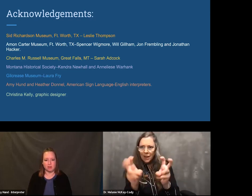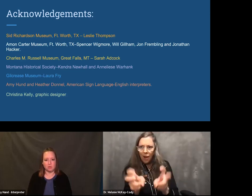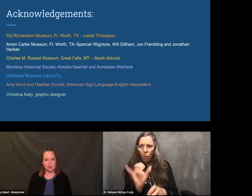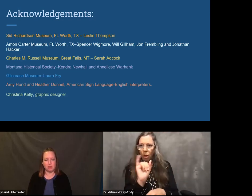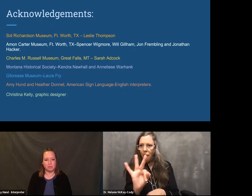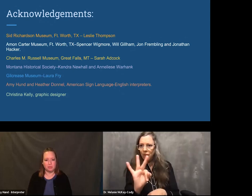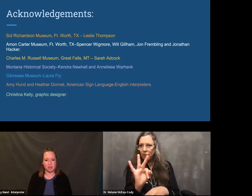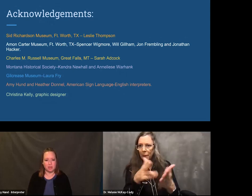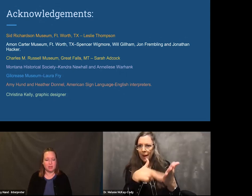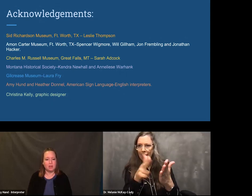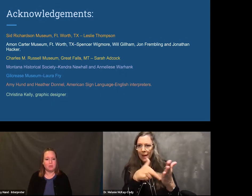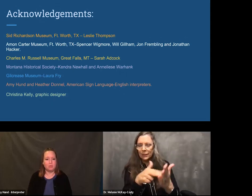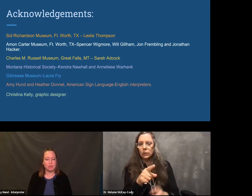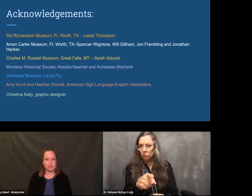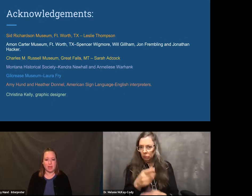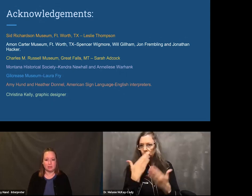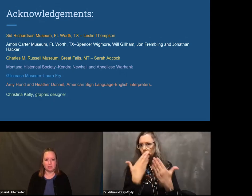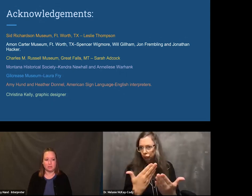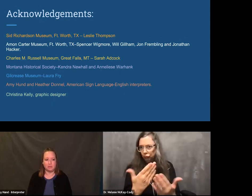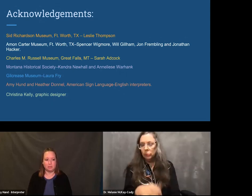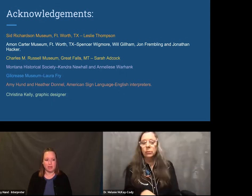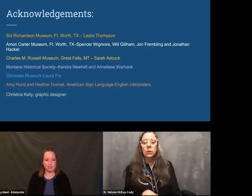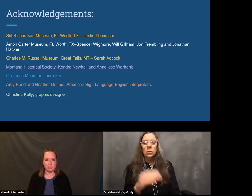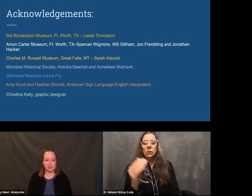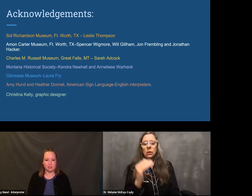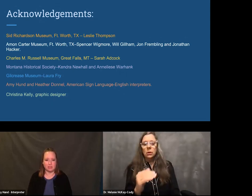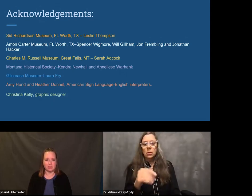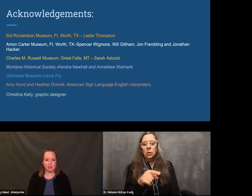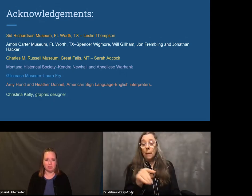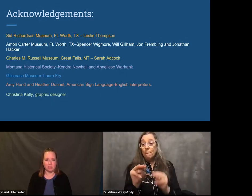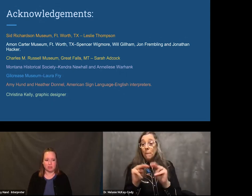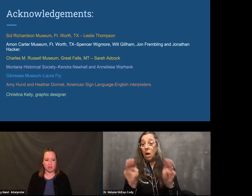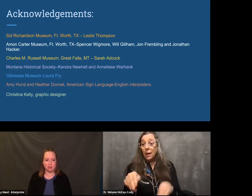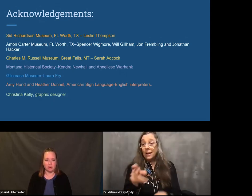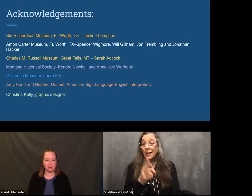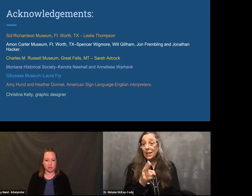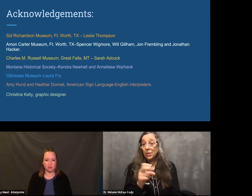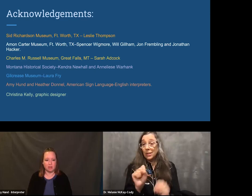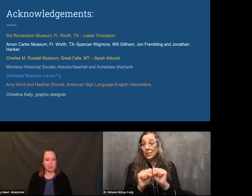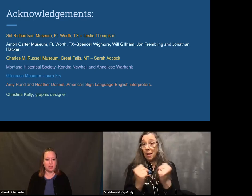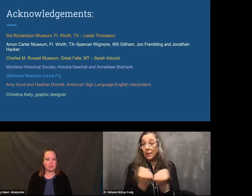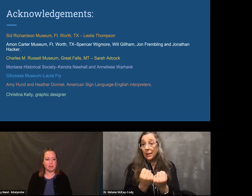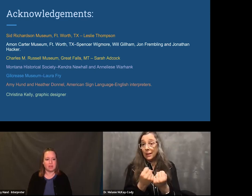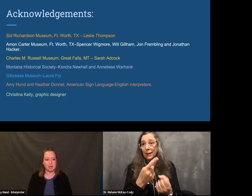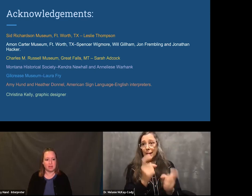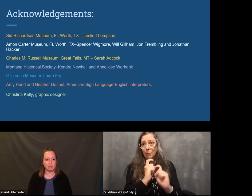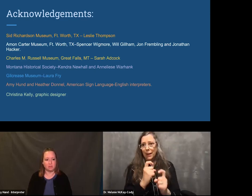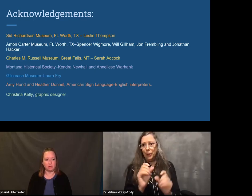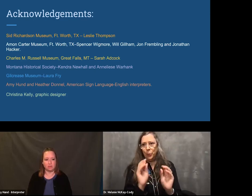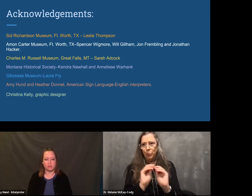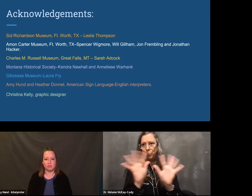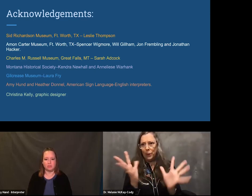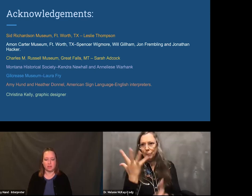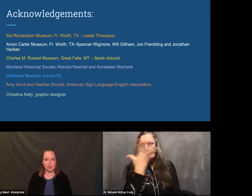Sarah, who helped me with the titles of the paintings. I really thank her. The Montana